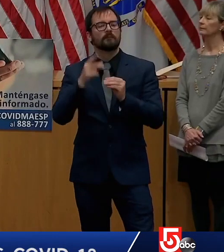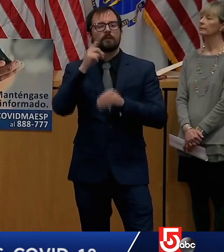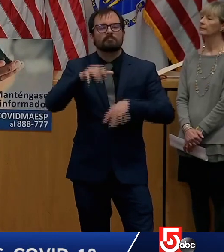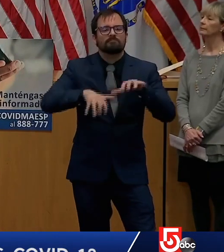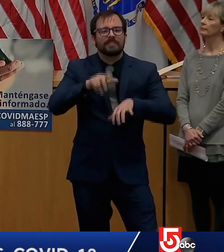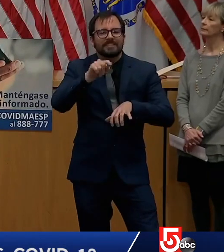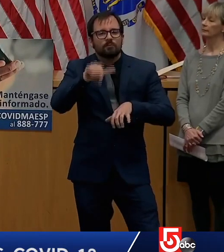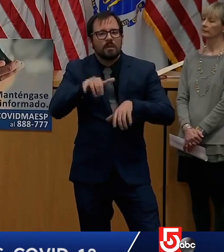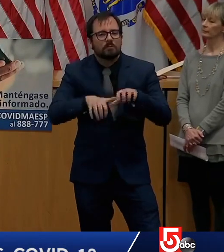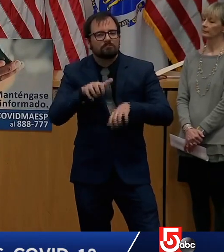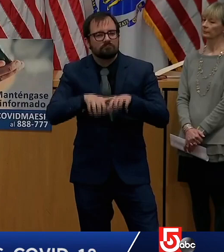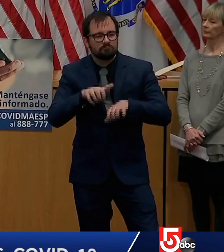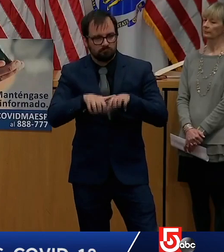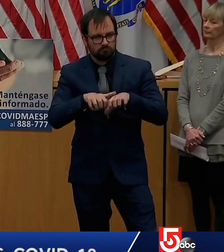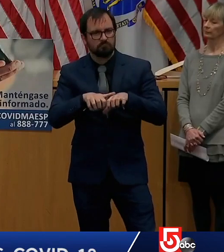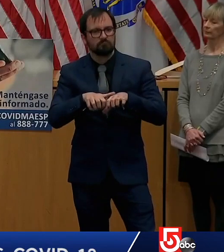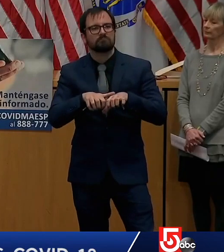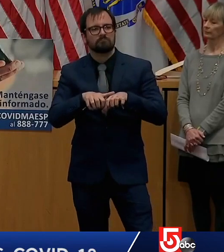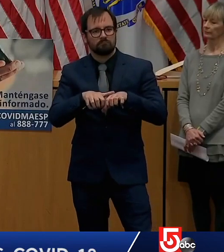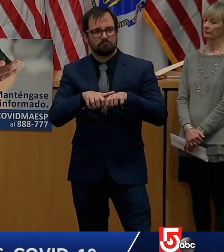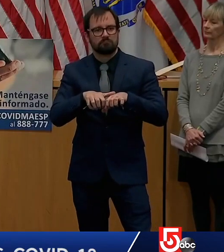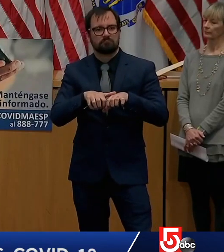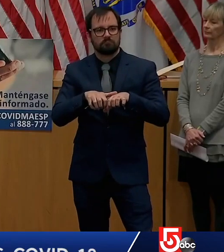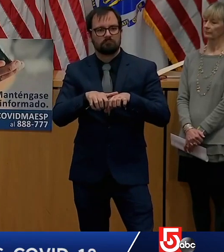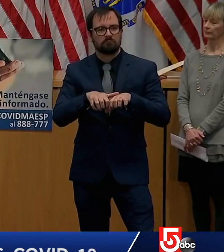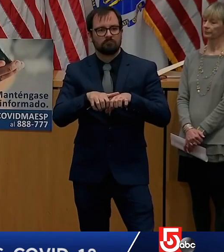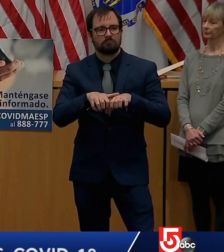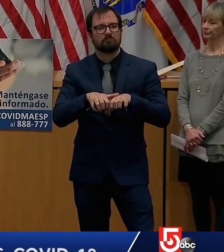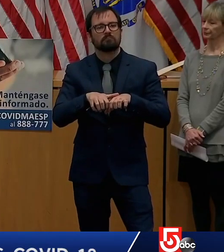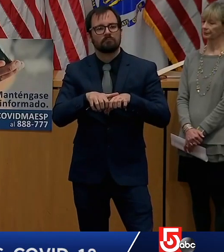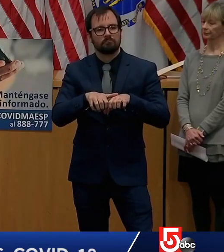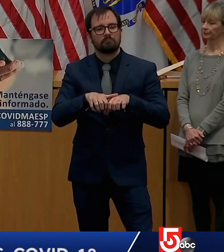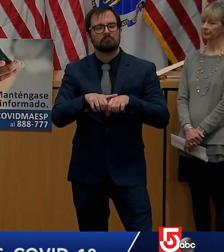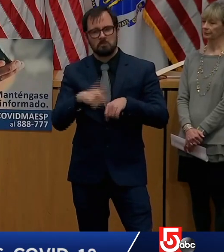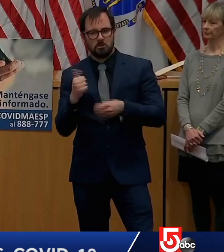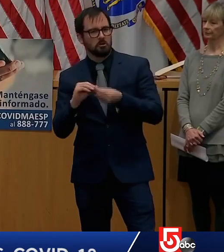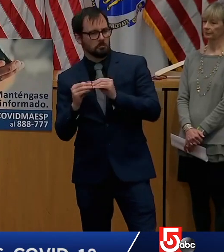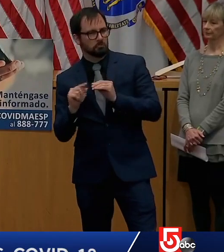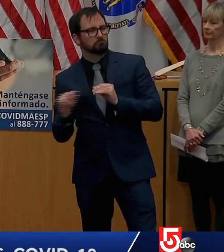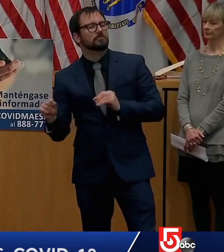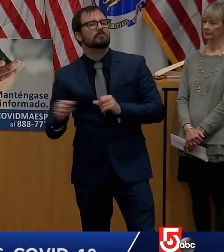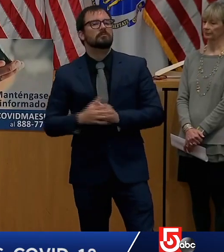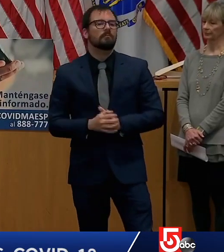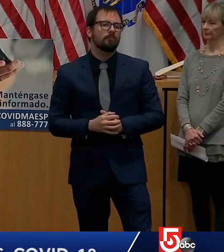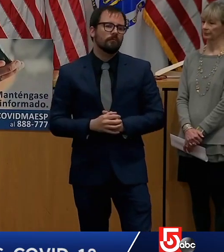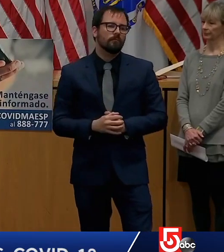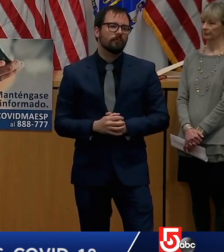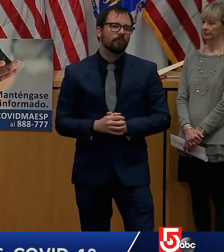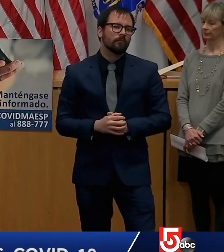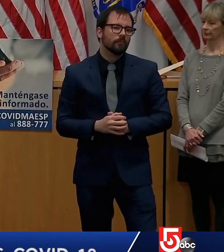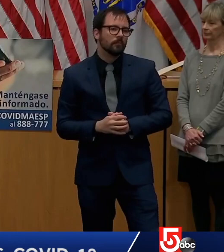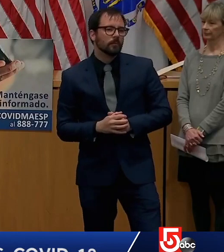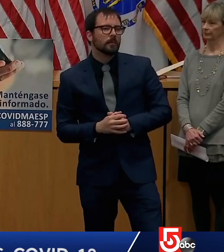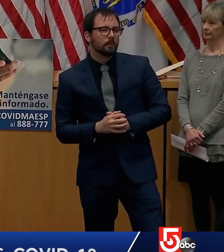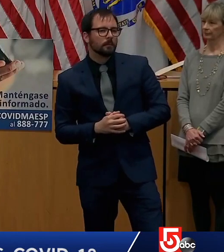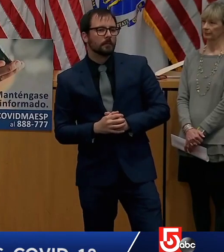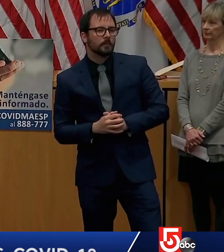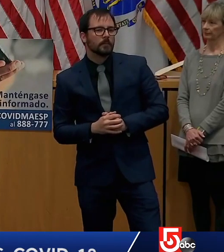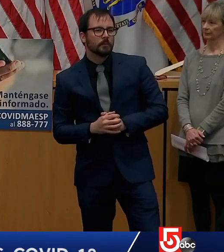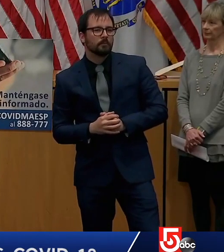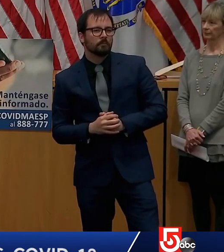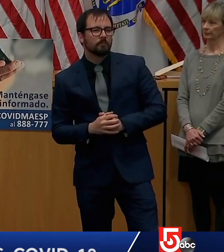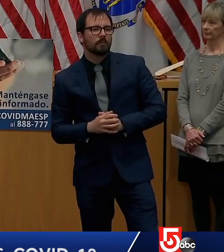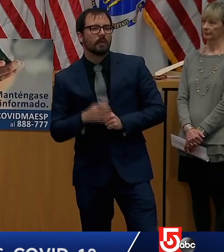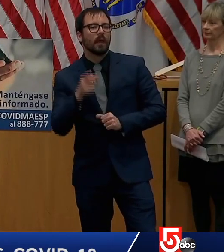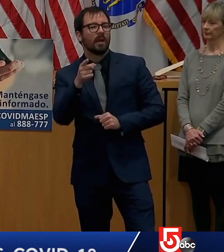information available for the hearing impaired through these hotlines and we will share that information with you and if